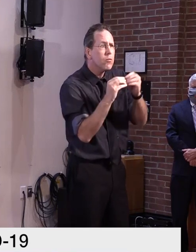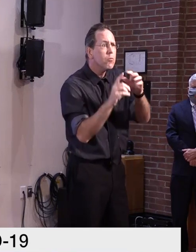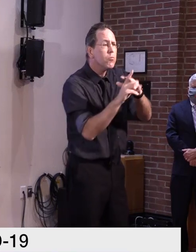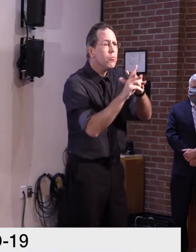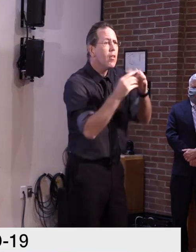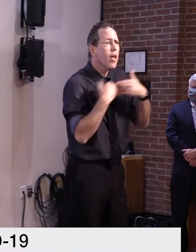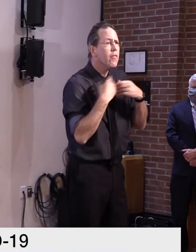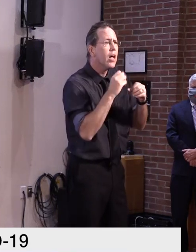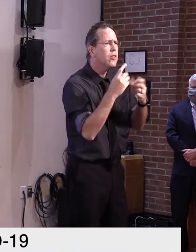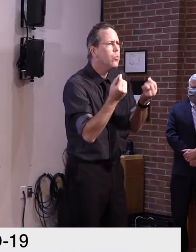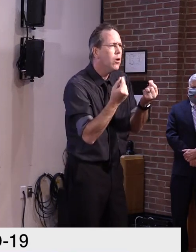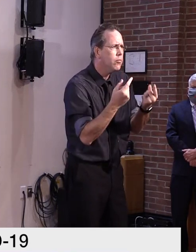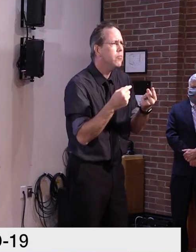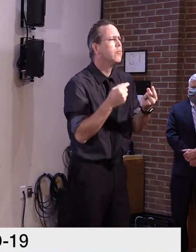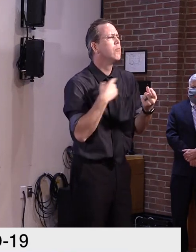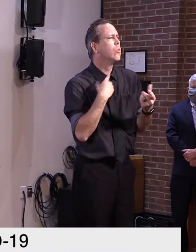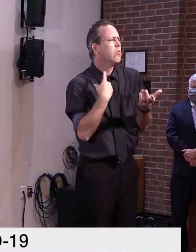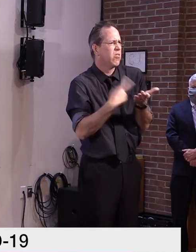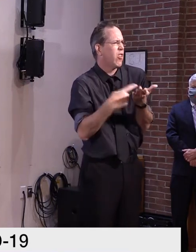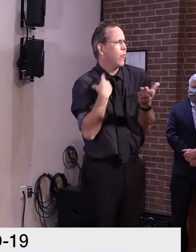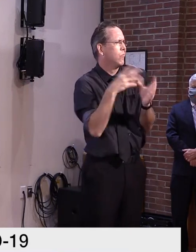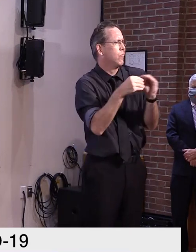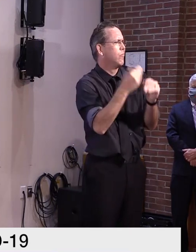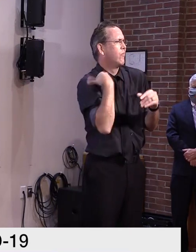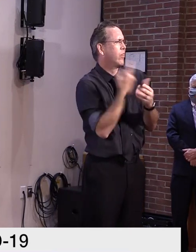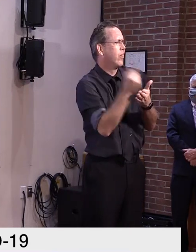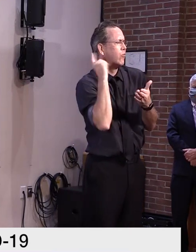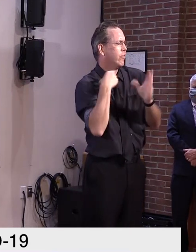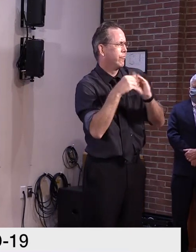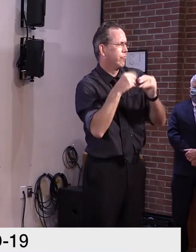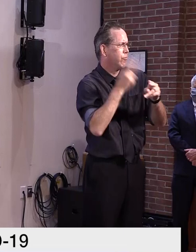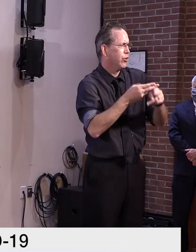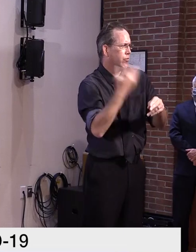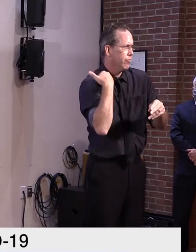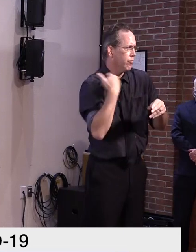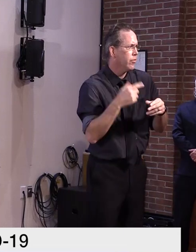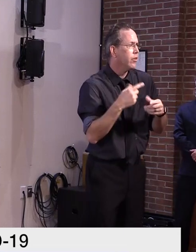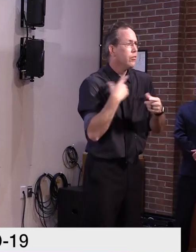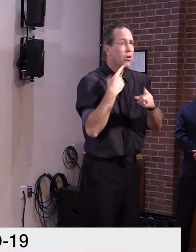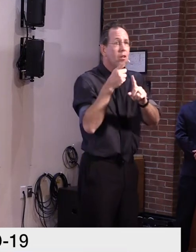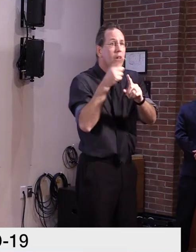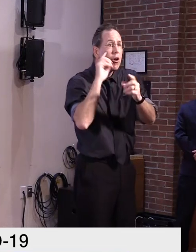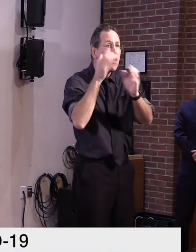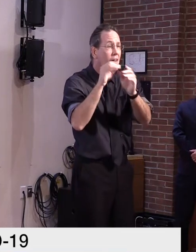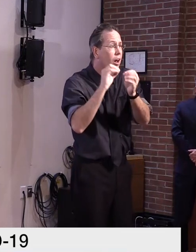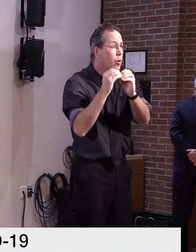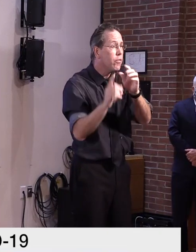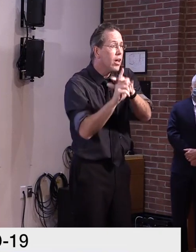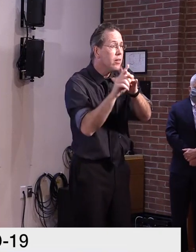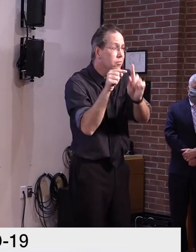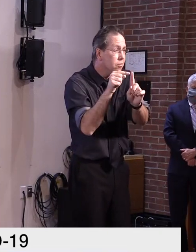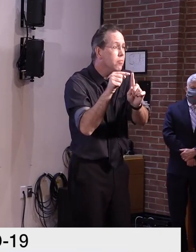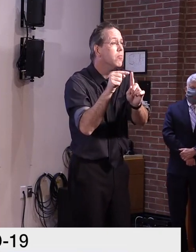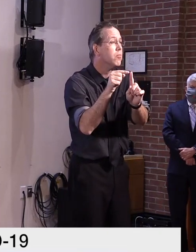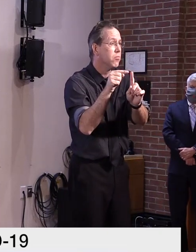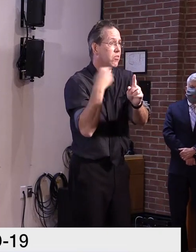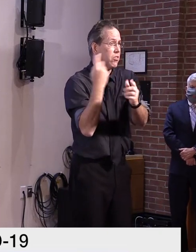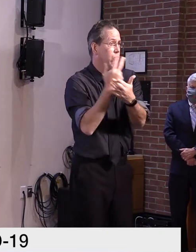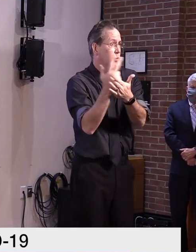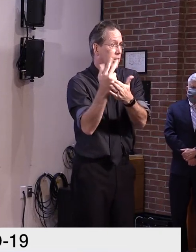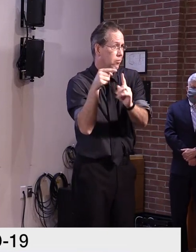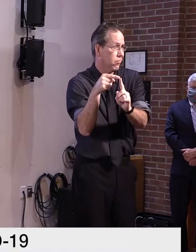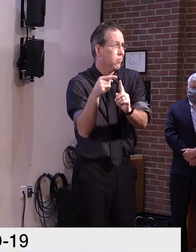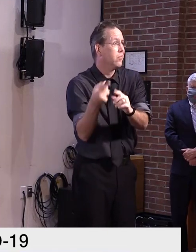talked about last week. It includes our higher education cases, the cases that we've seen over the last three weeks. It includes